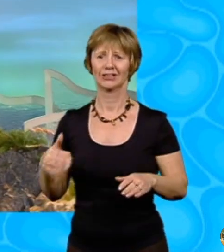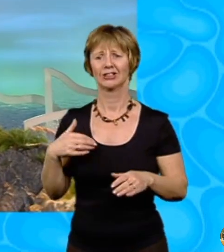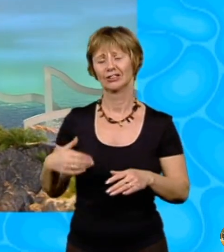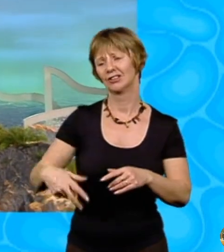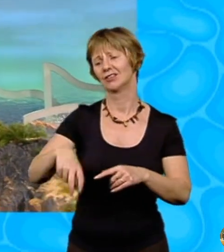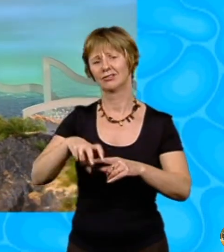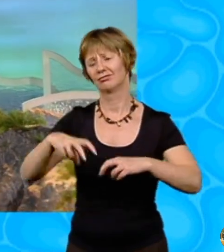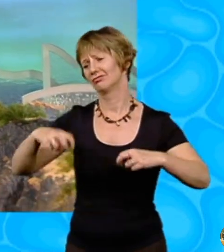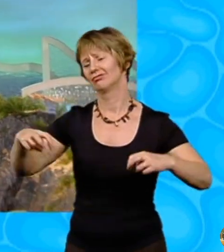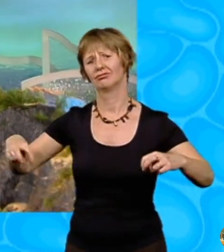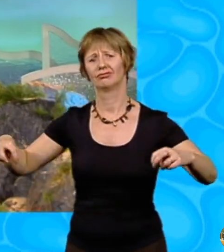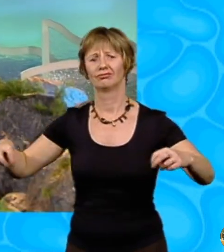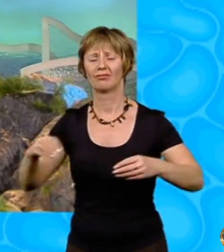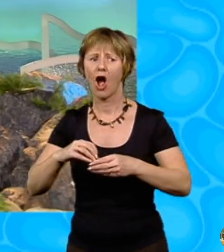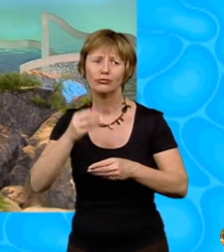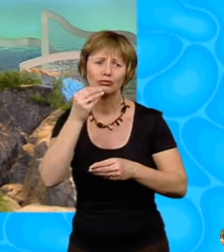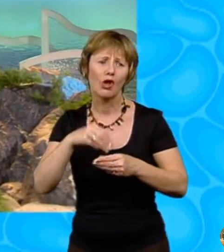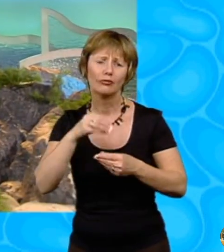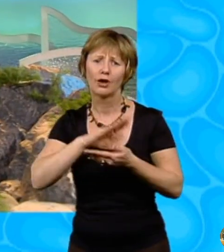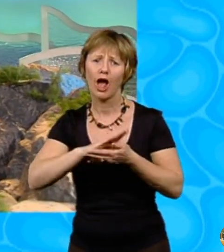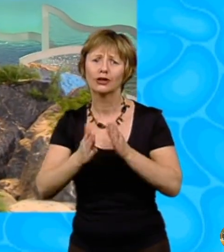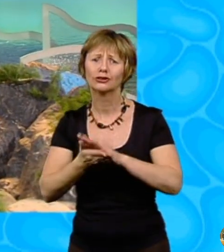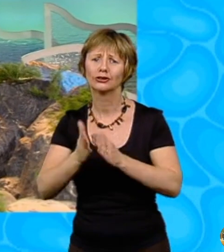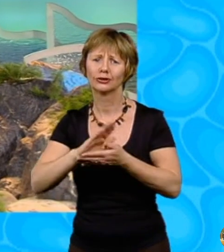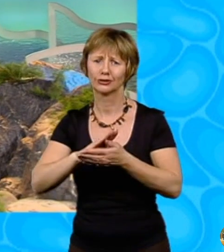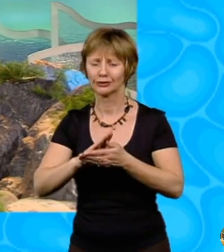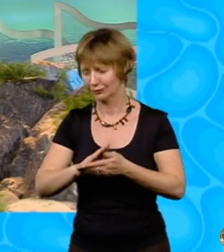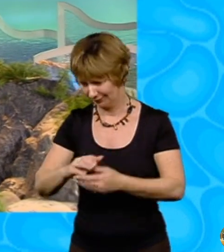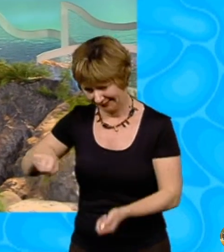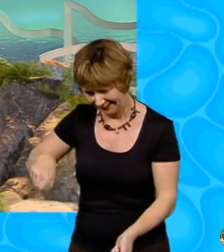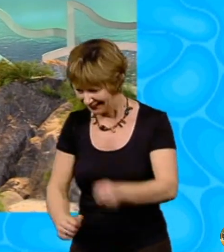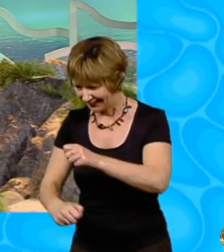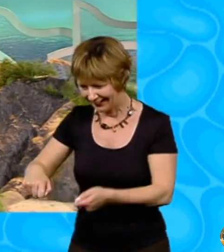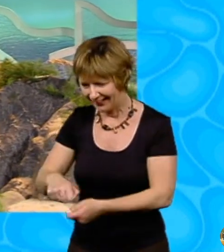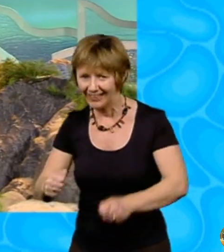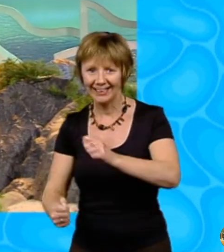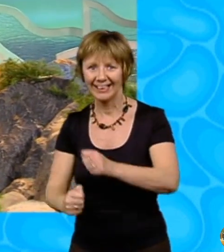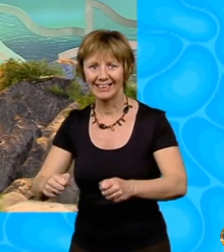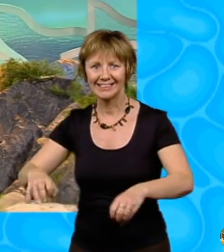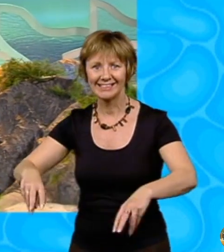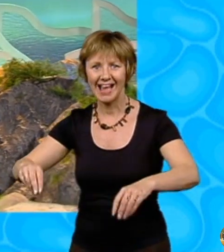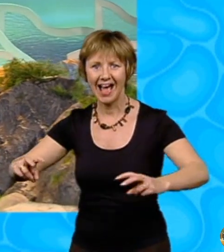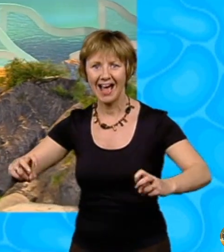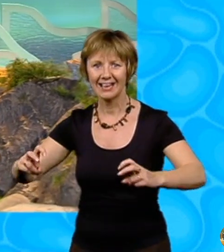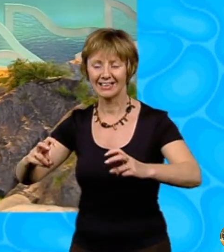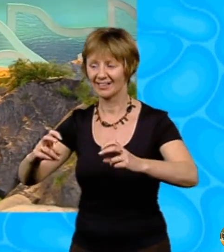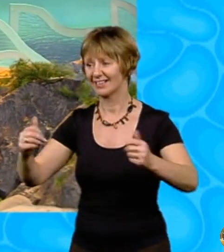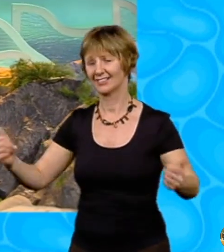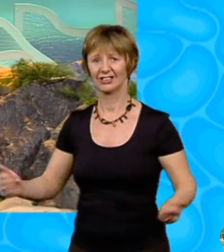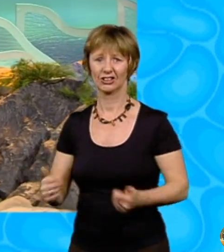We ate our lunch and we made sandcastles until all too soon, it was time to go home. Back in the coach, I